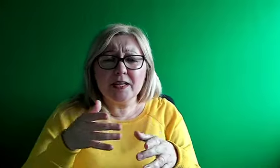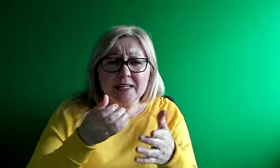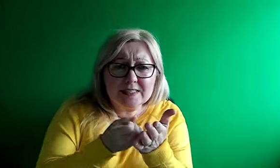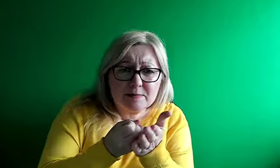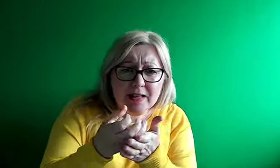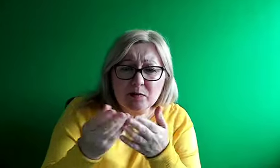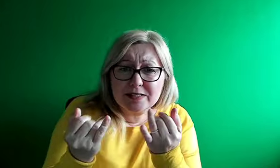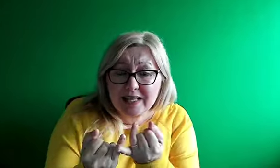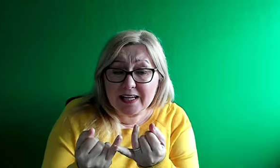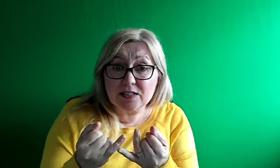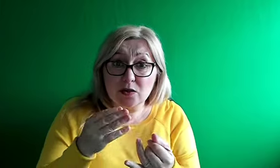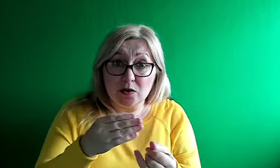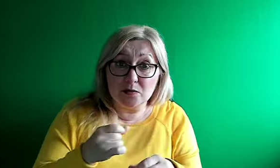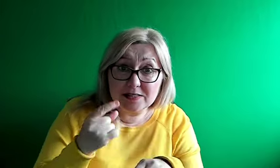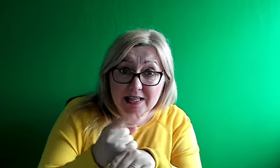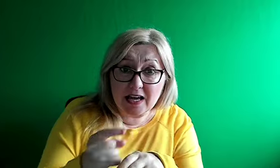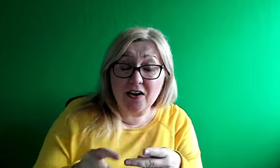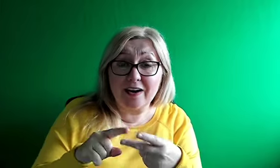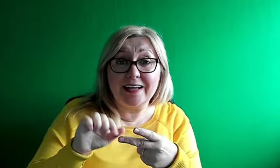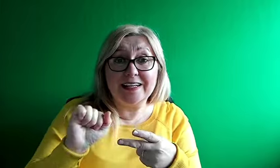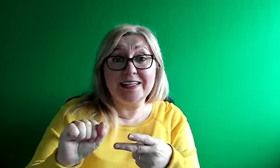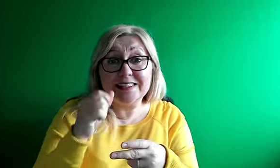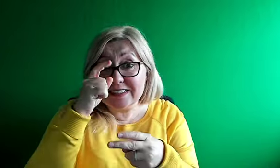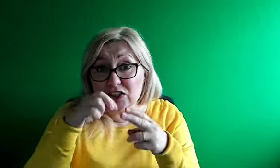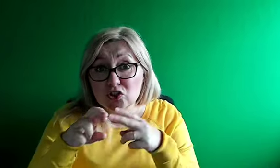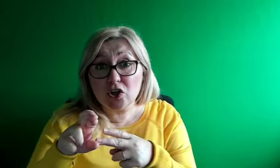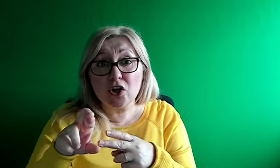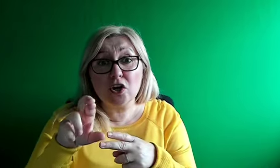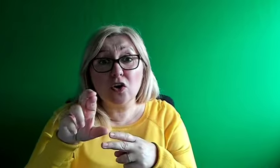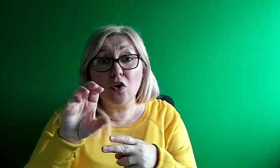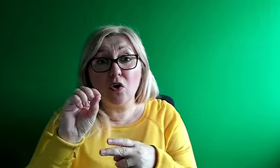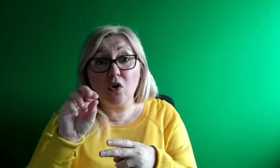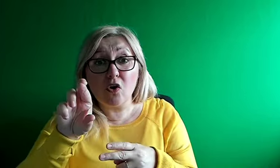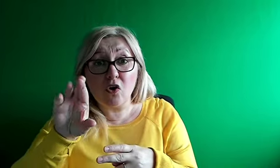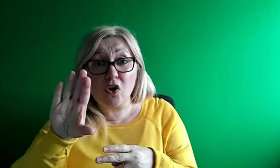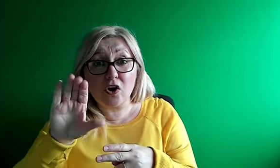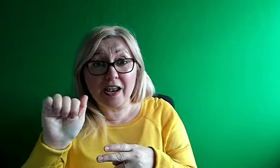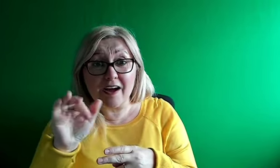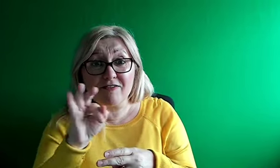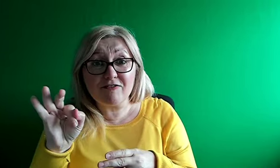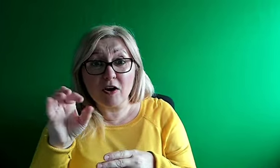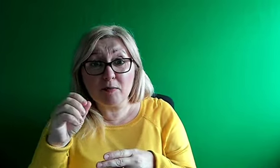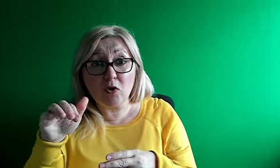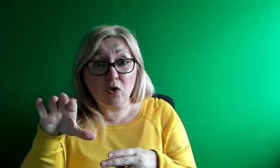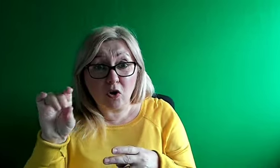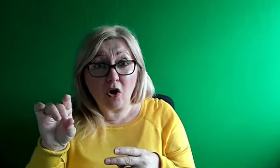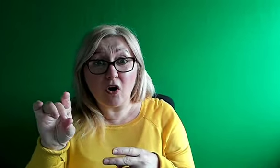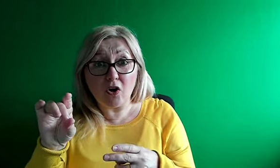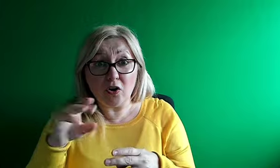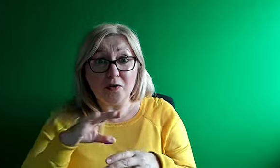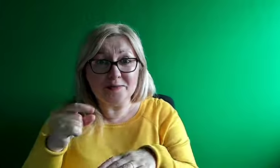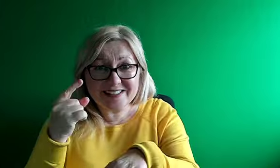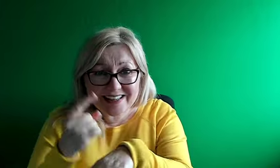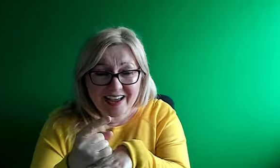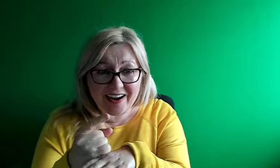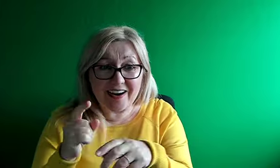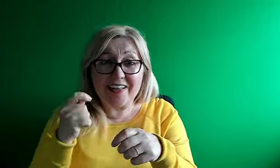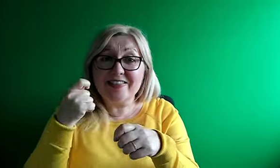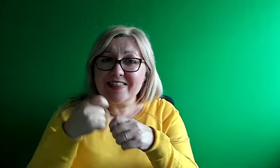teacher, or, of course, on the Zoom call as well, so, it was brilliant, and we actually recorded a short clip at the end, just